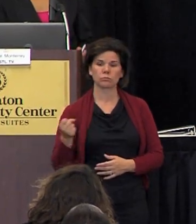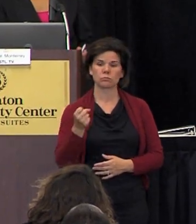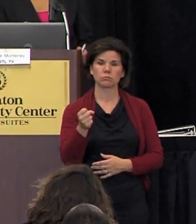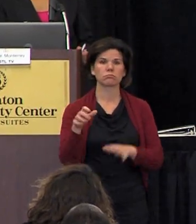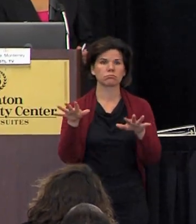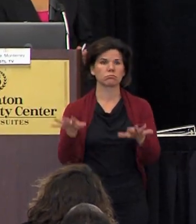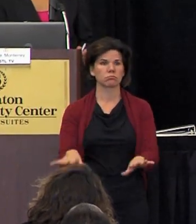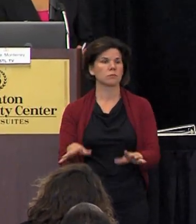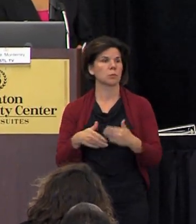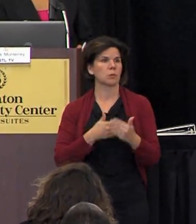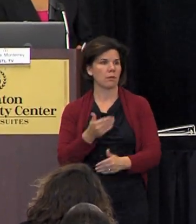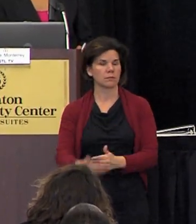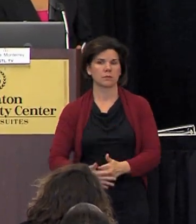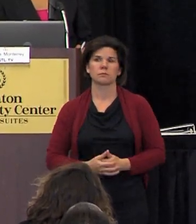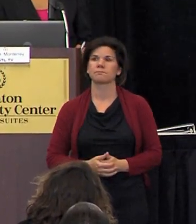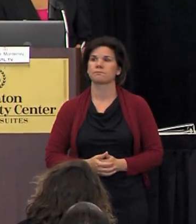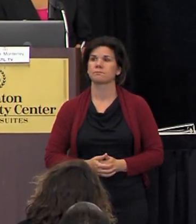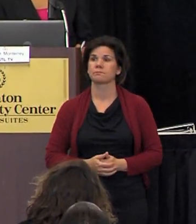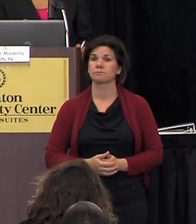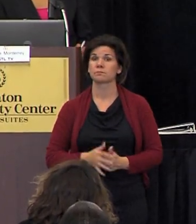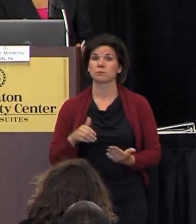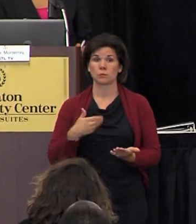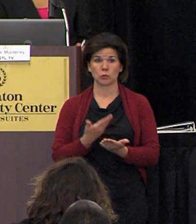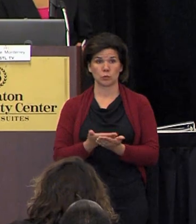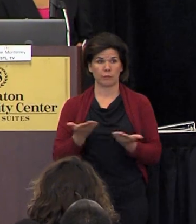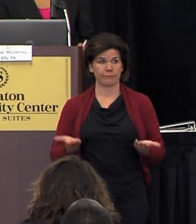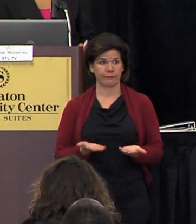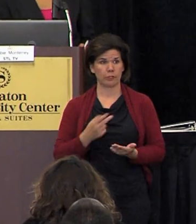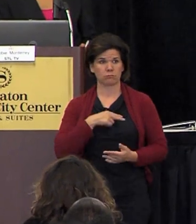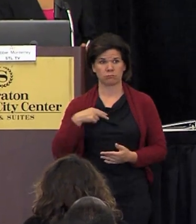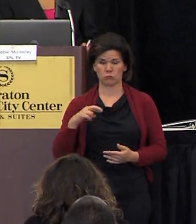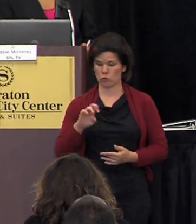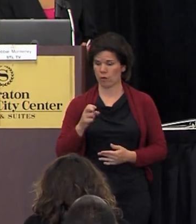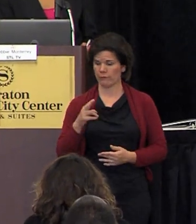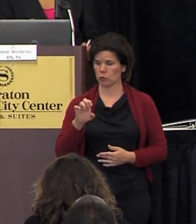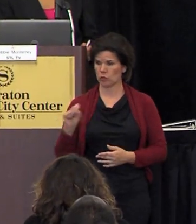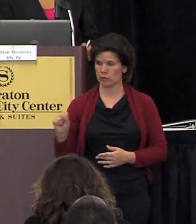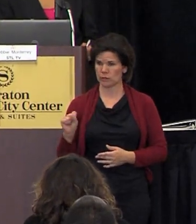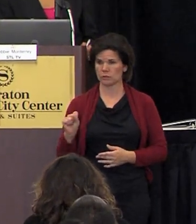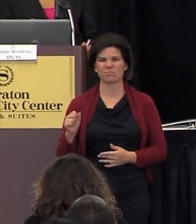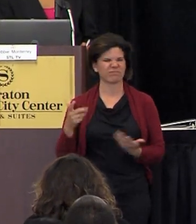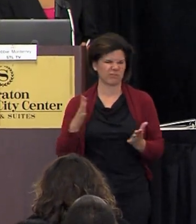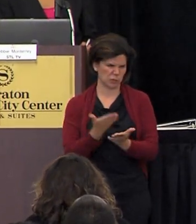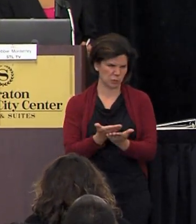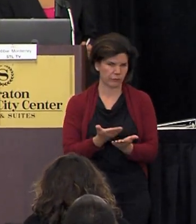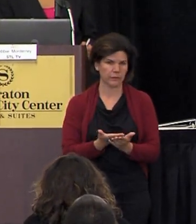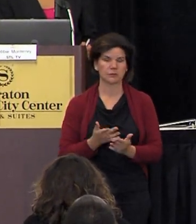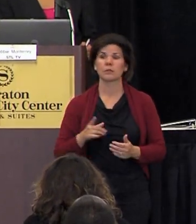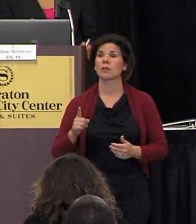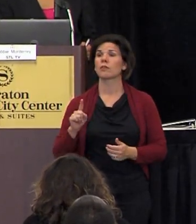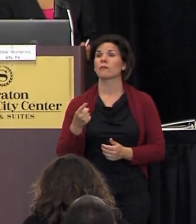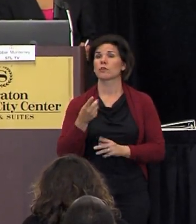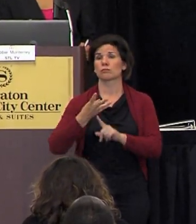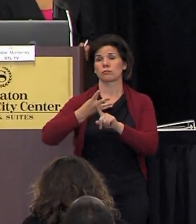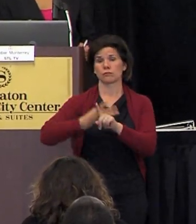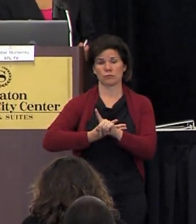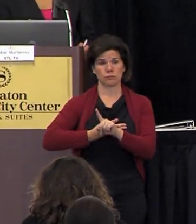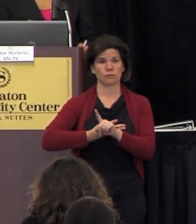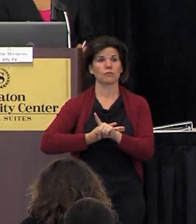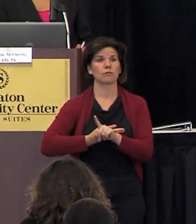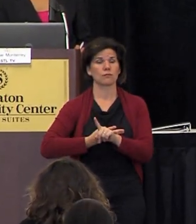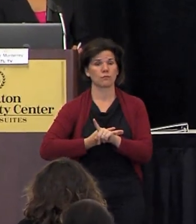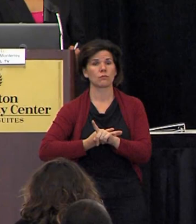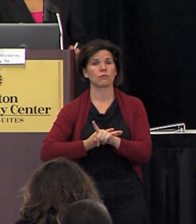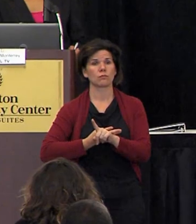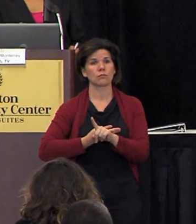when we um came as refugees and and this has been already proven within the first four months within the